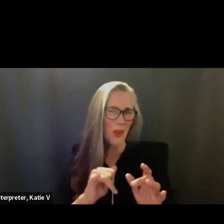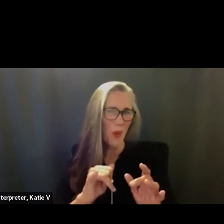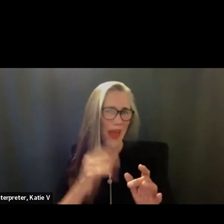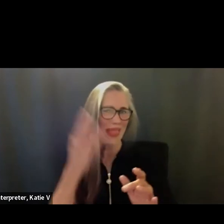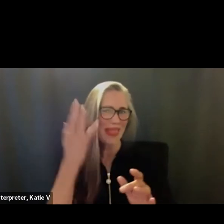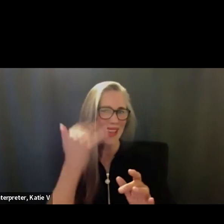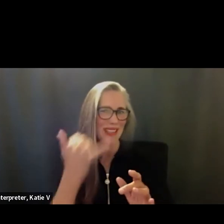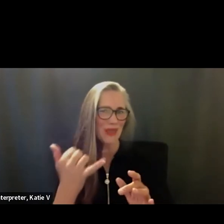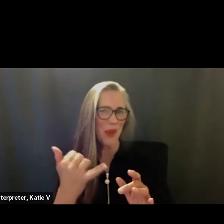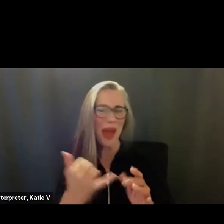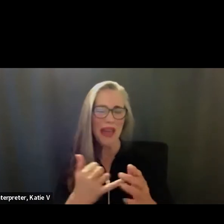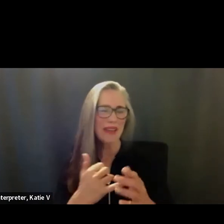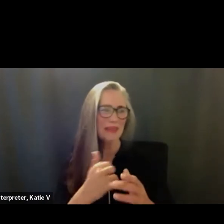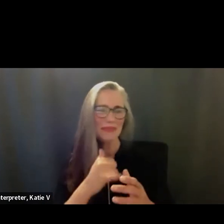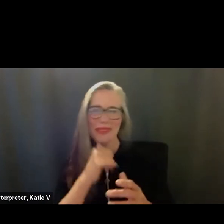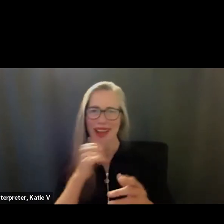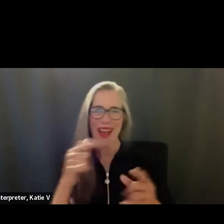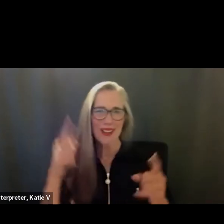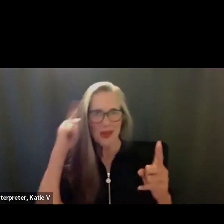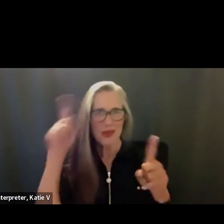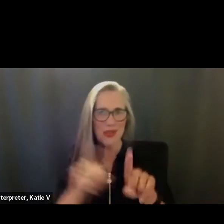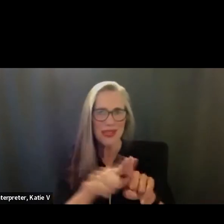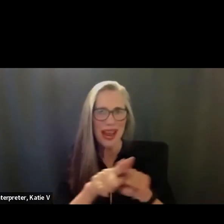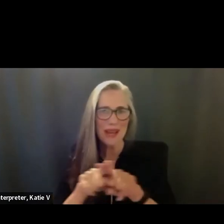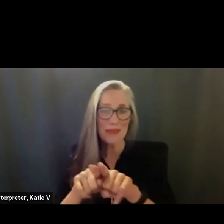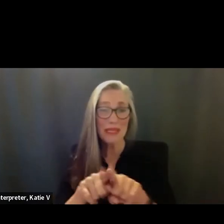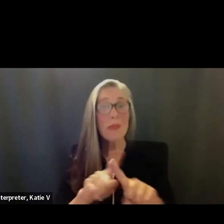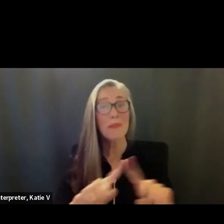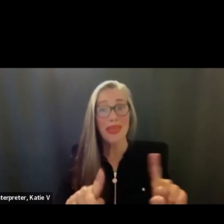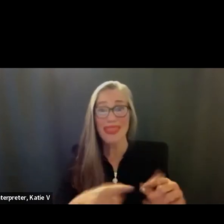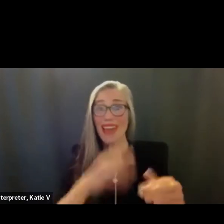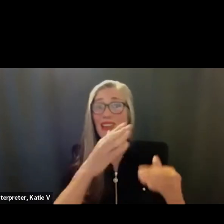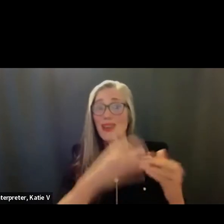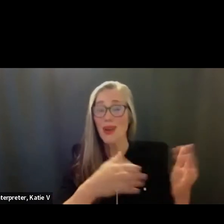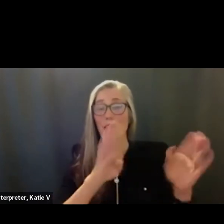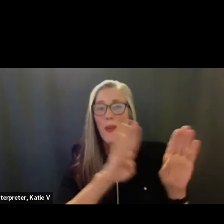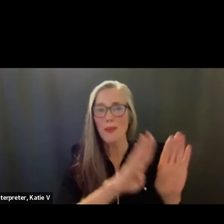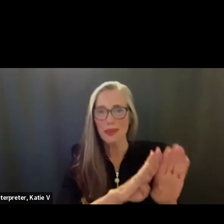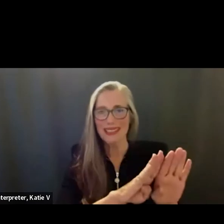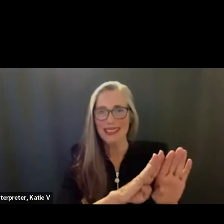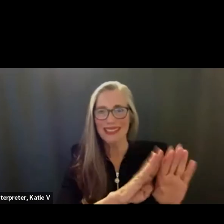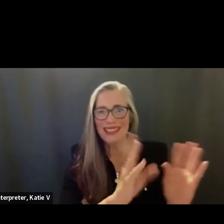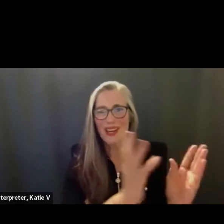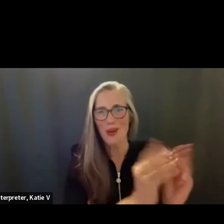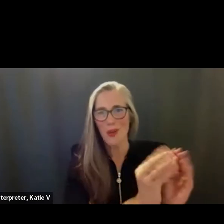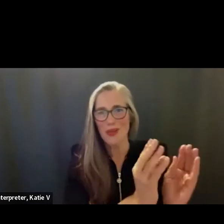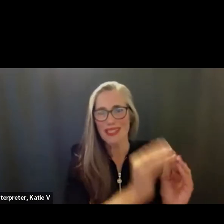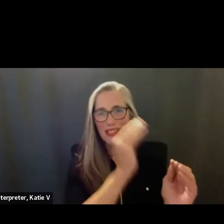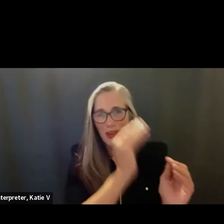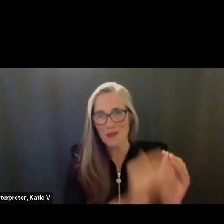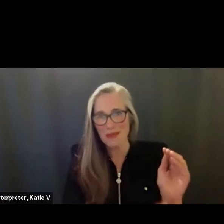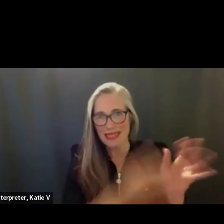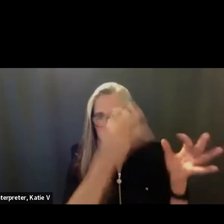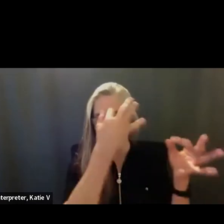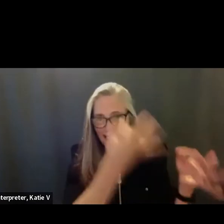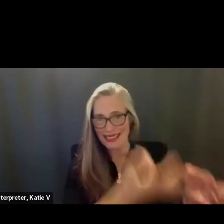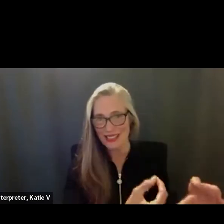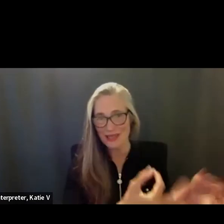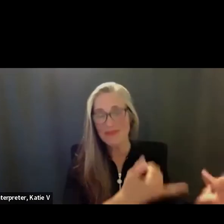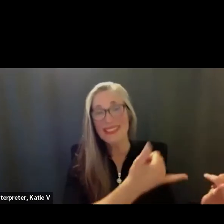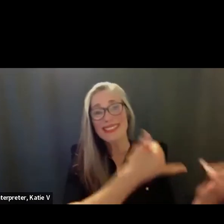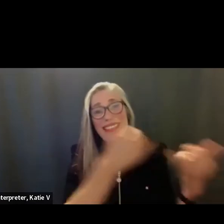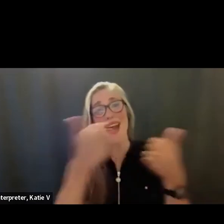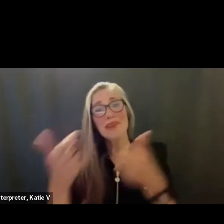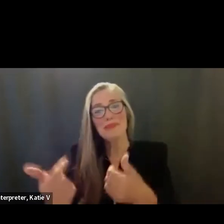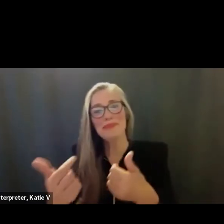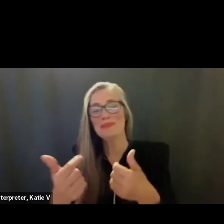And that action was done. So that was completed. Closed section. And now we have the Pledge of Allegiance. Actually, we should have that next, but it won't forget. Now we'll have the Pledge